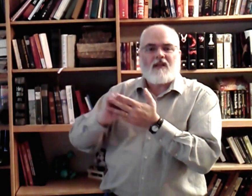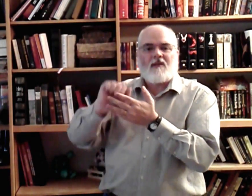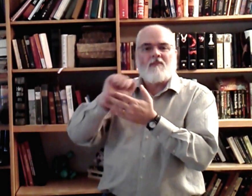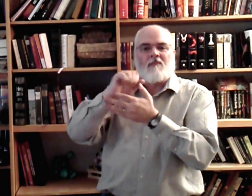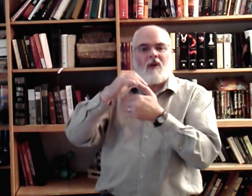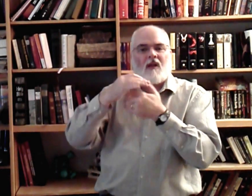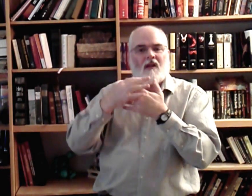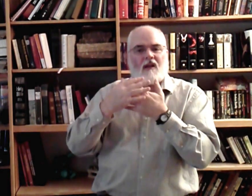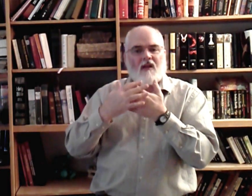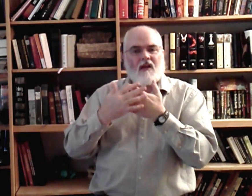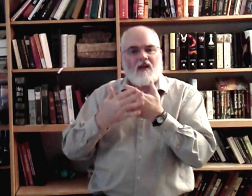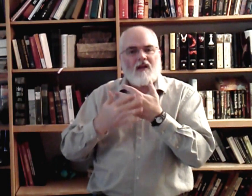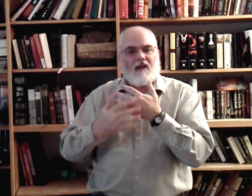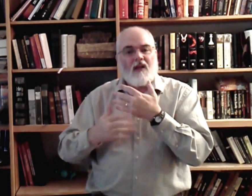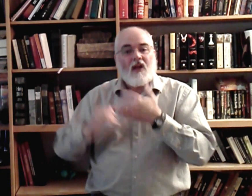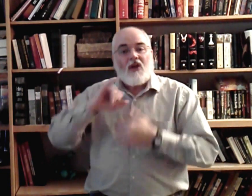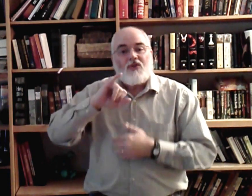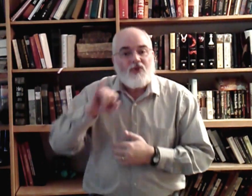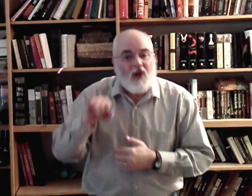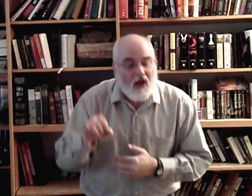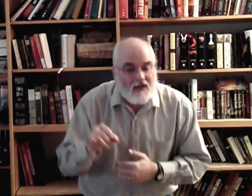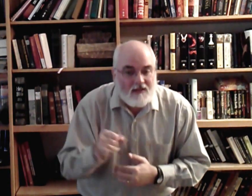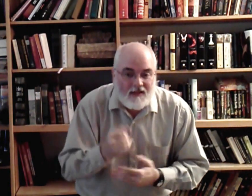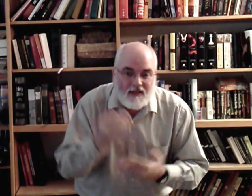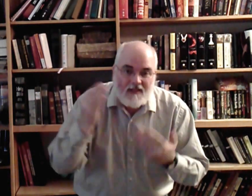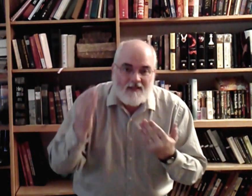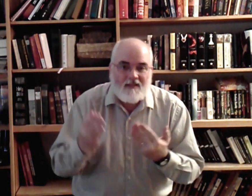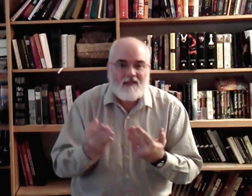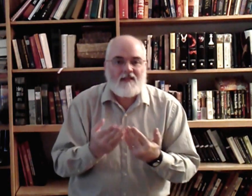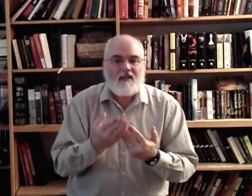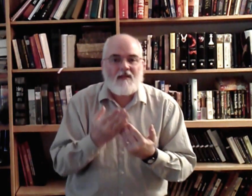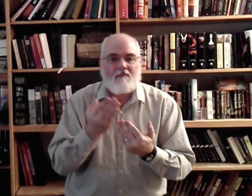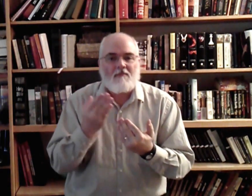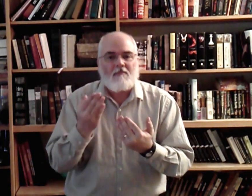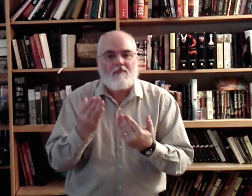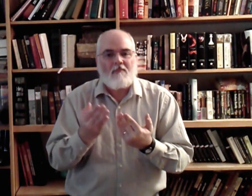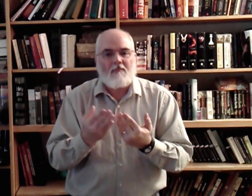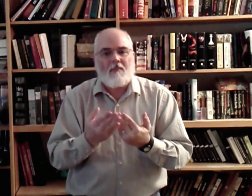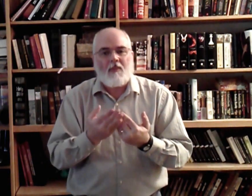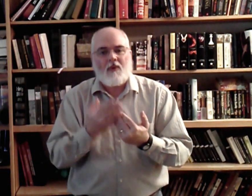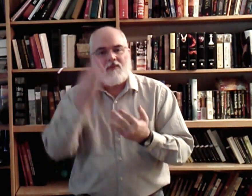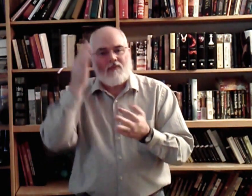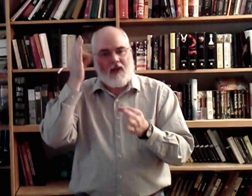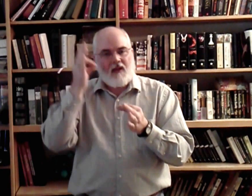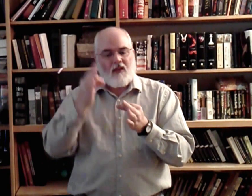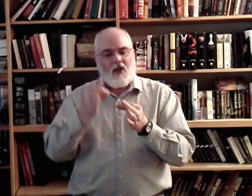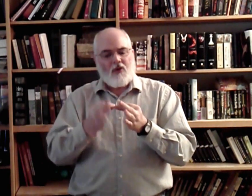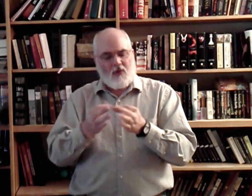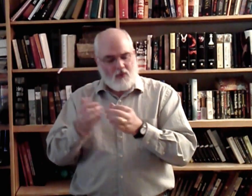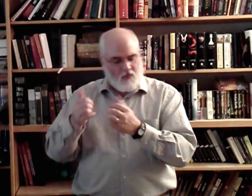blood, just in simple faith, just